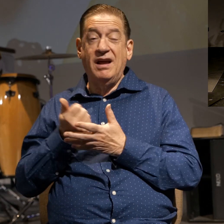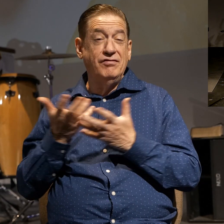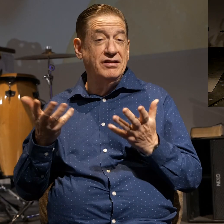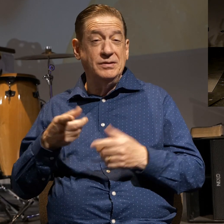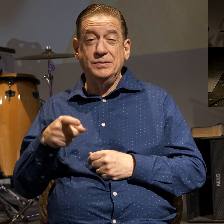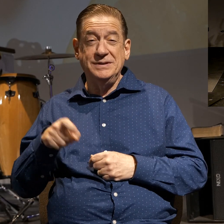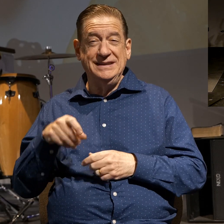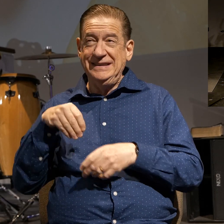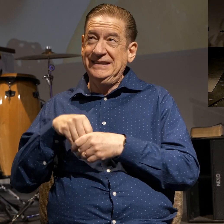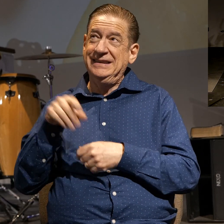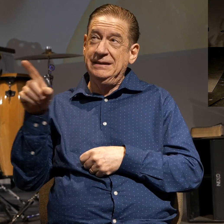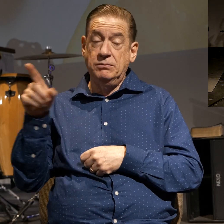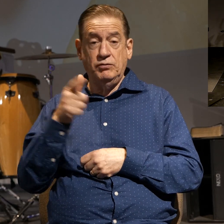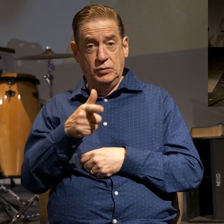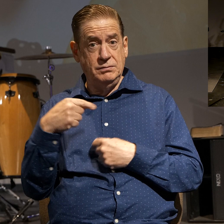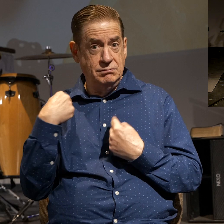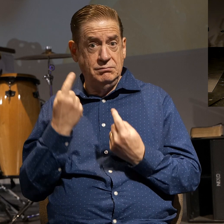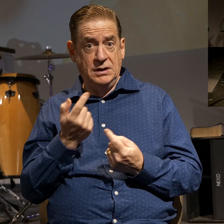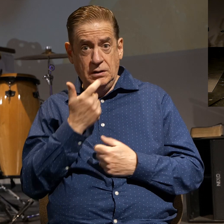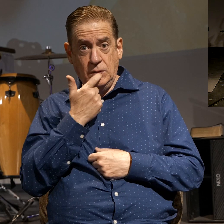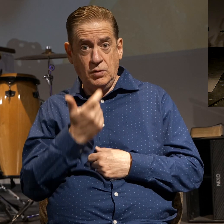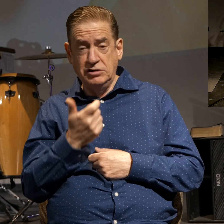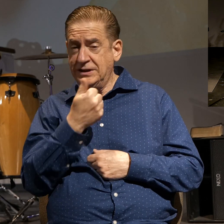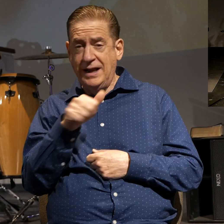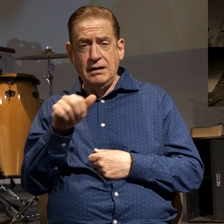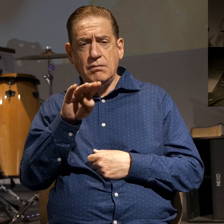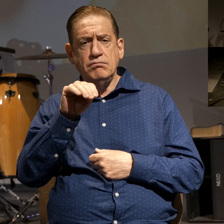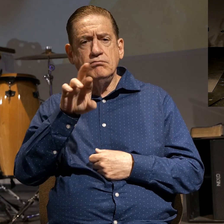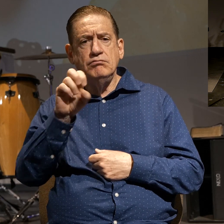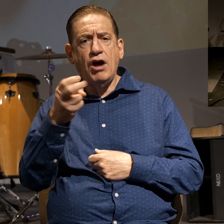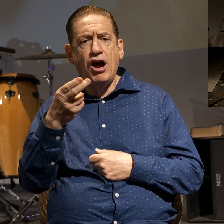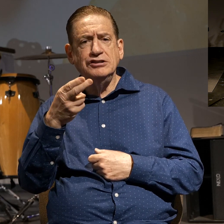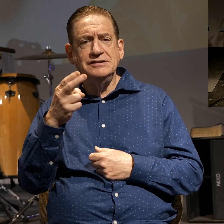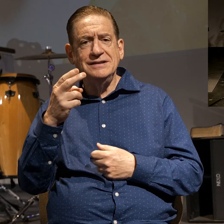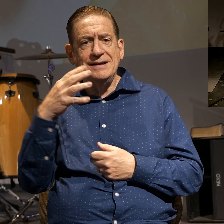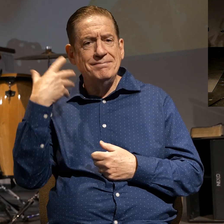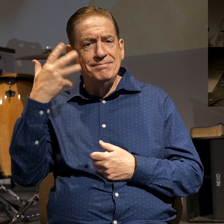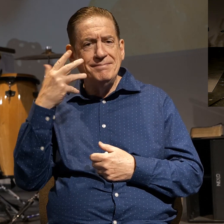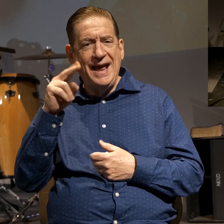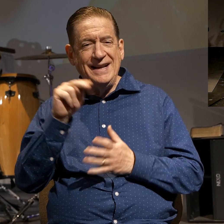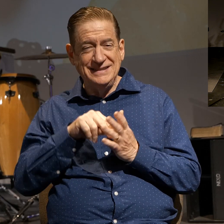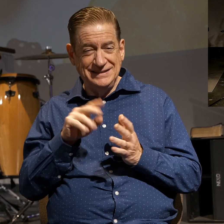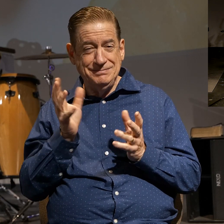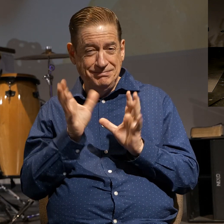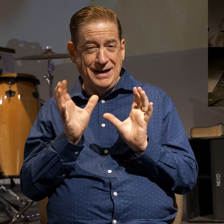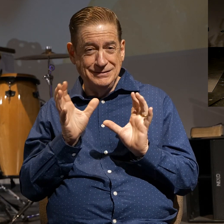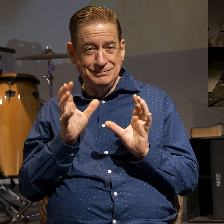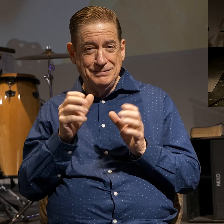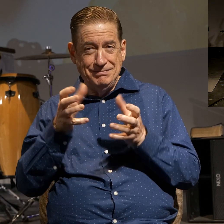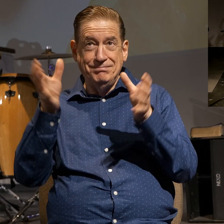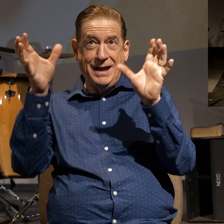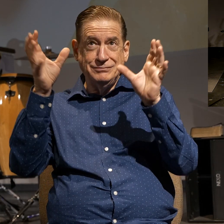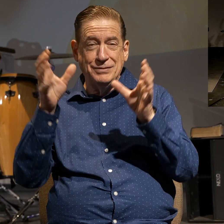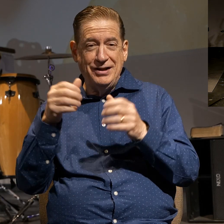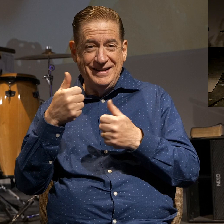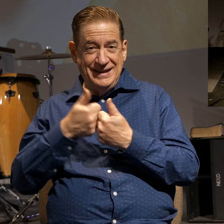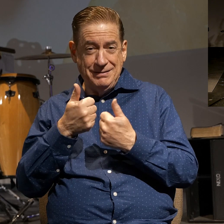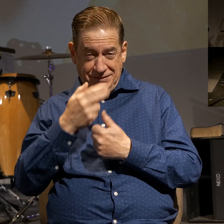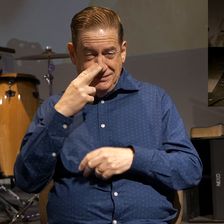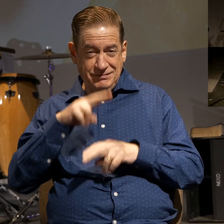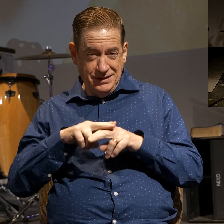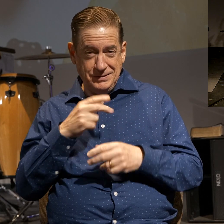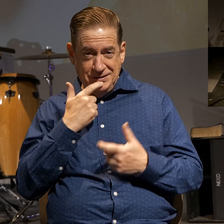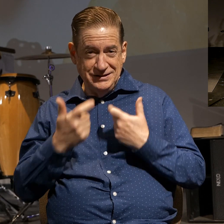If you've been watching any March Madness, anybody here watch March Madness? Some of the basketball games enjoy that. It's a lot of fun watching